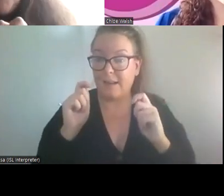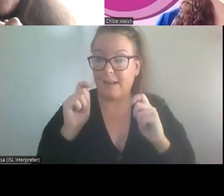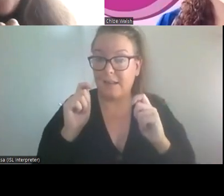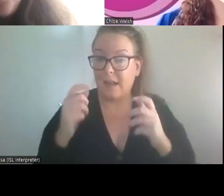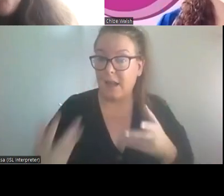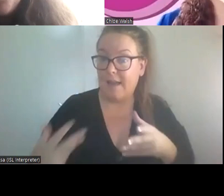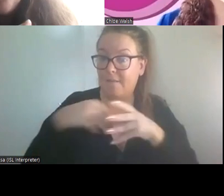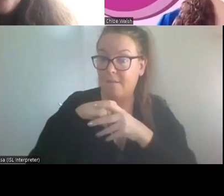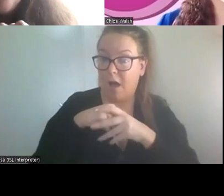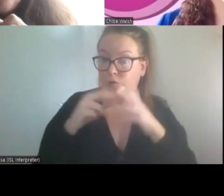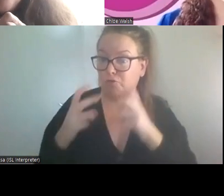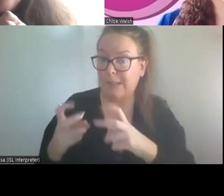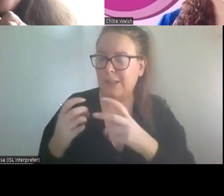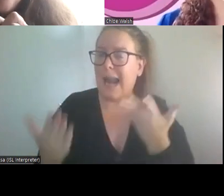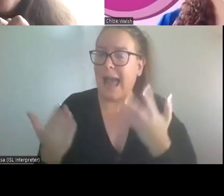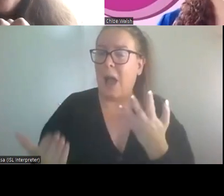impacts your time?